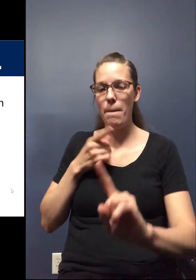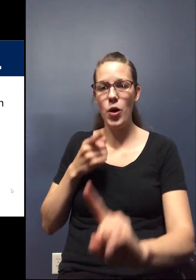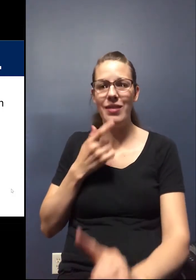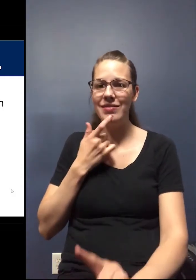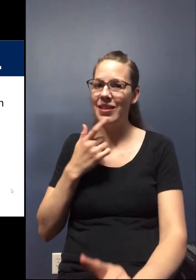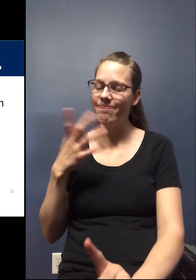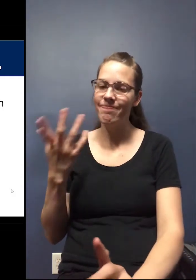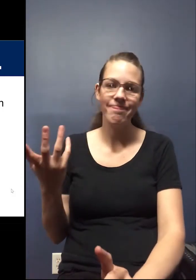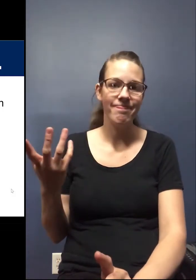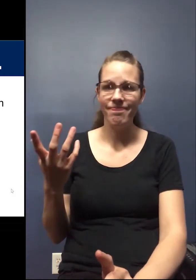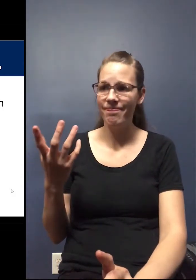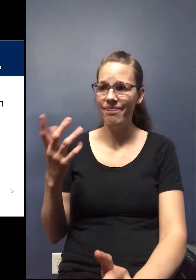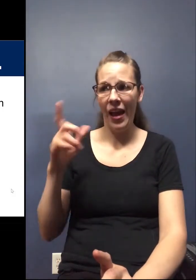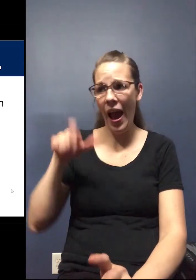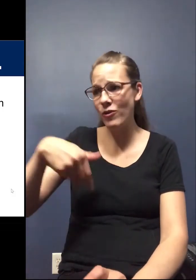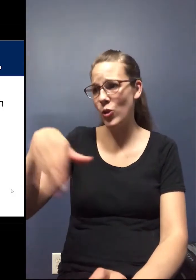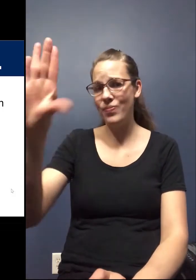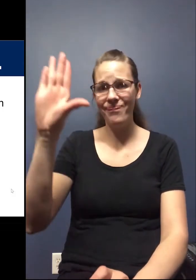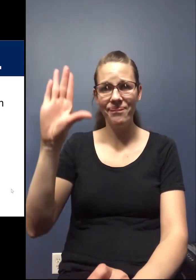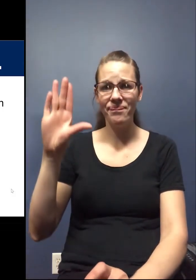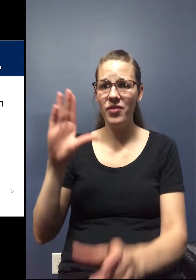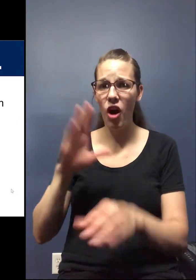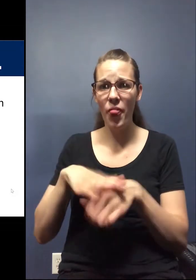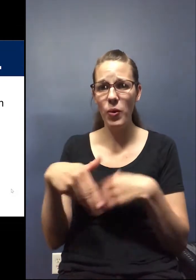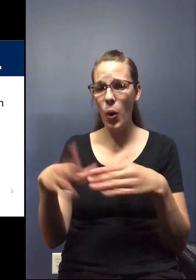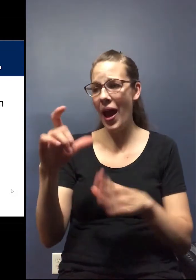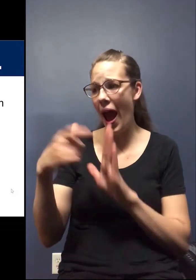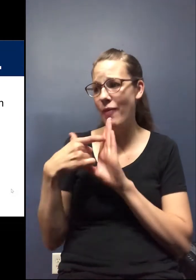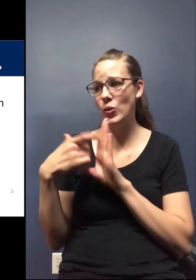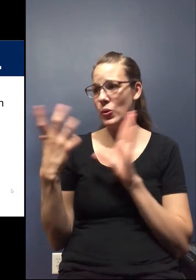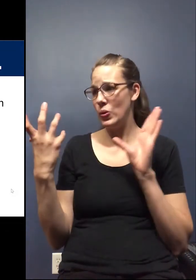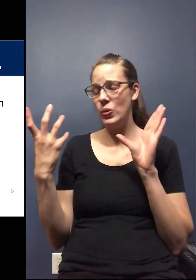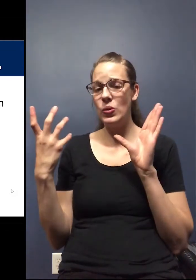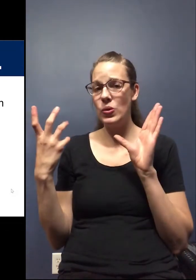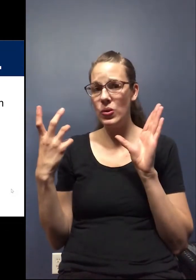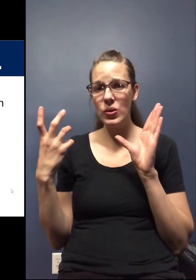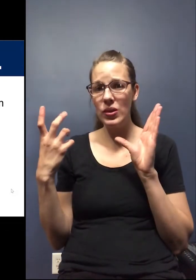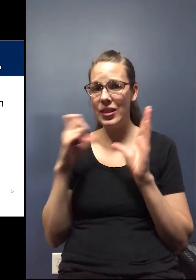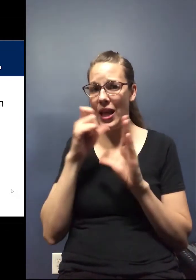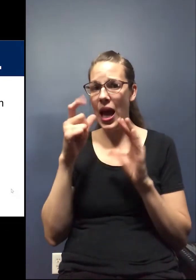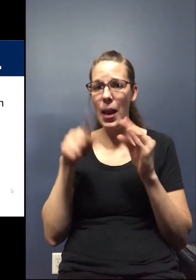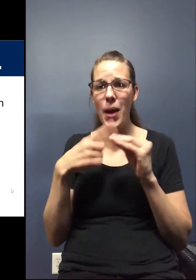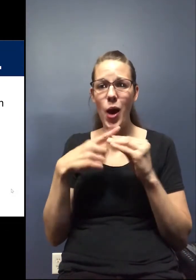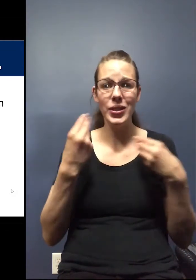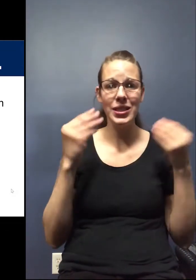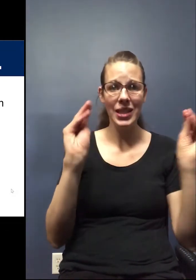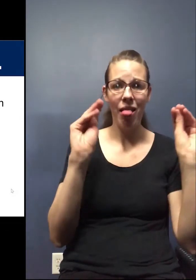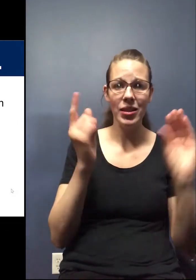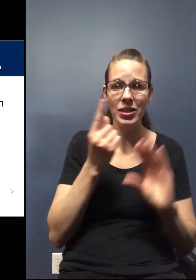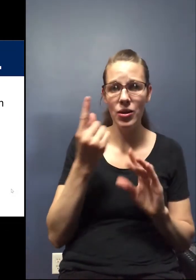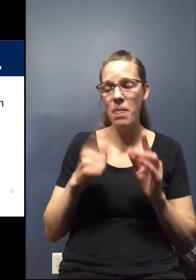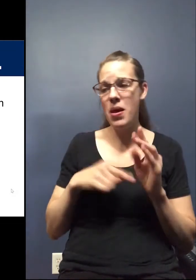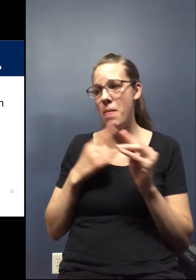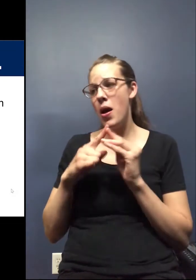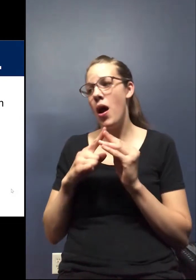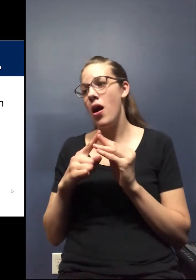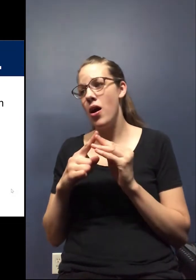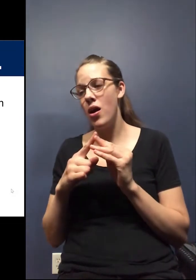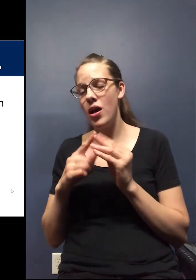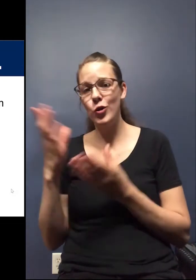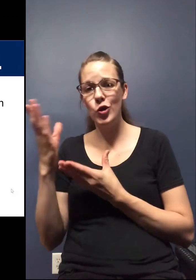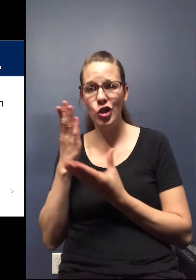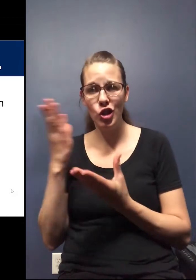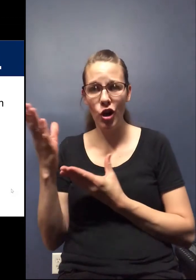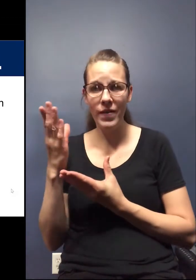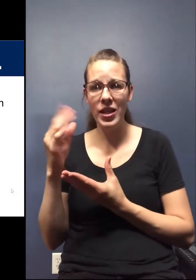a point where they're saying, I, I've got to send people on the road because it's, it's not really about selling something. It's about, you know,